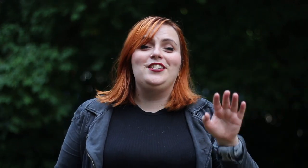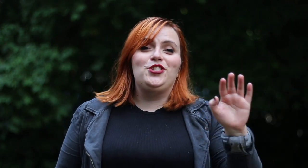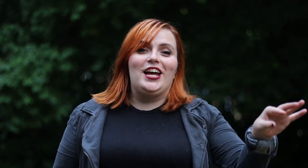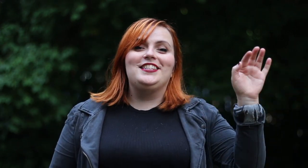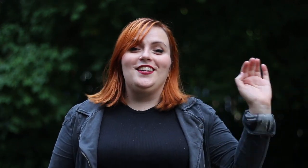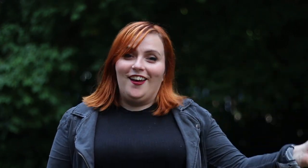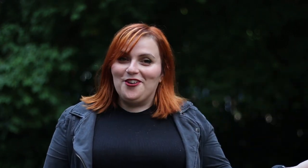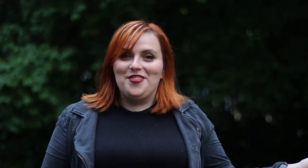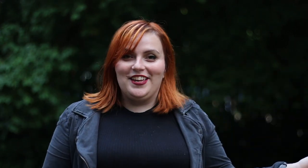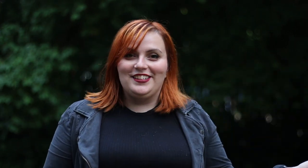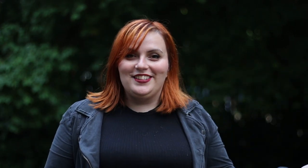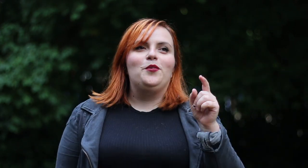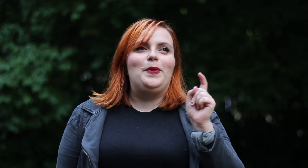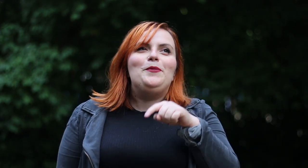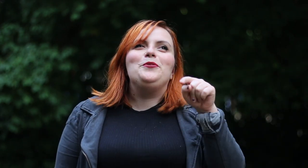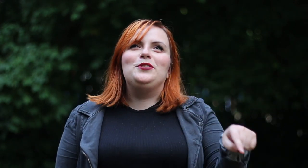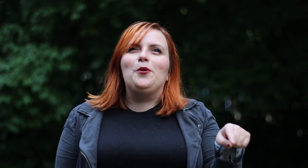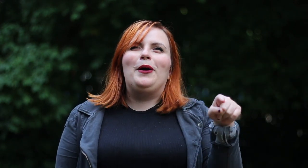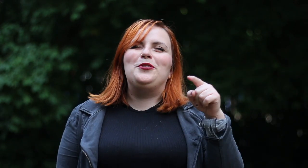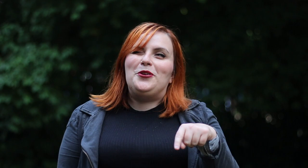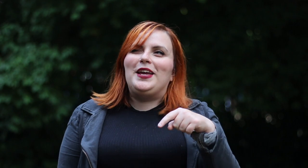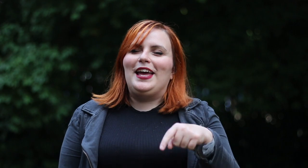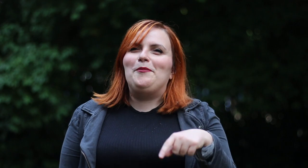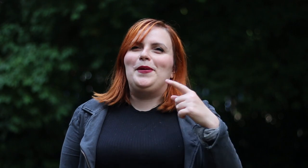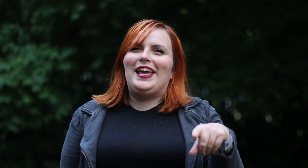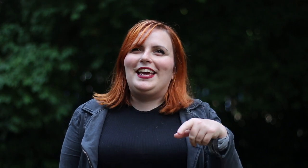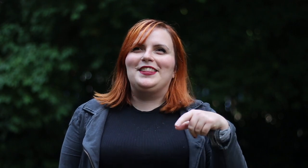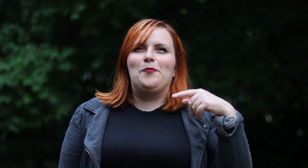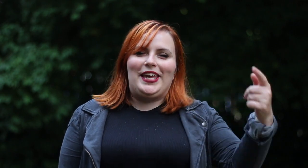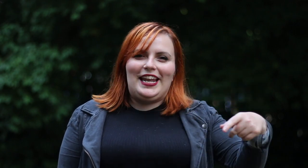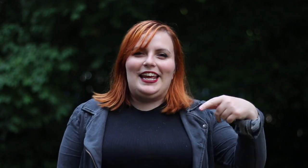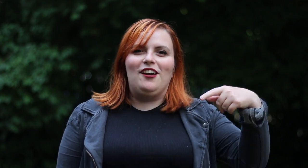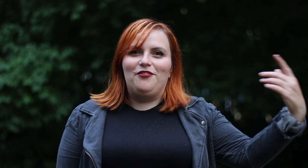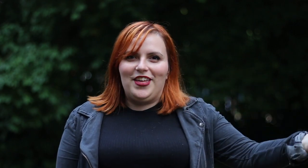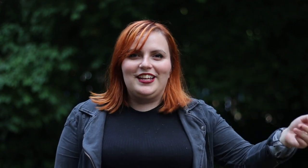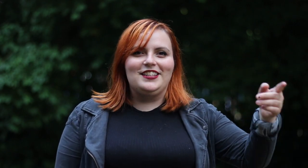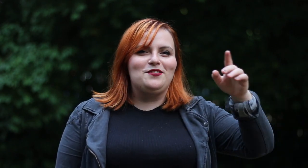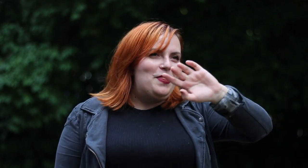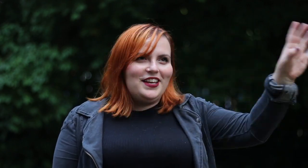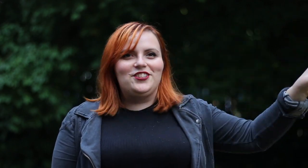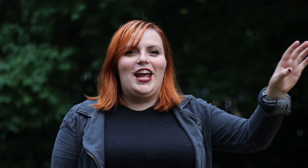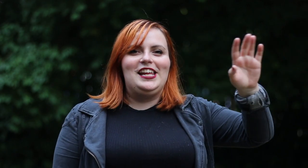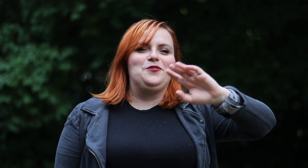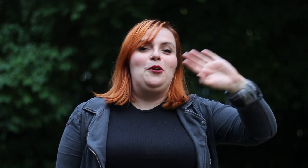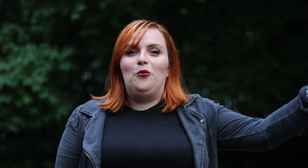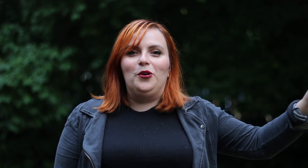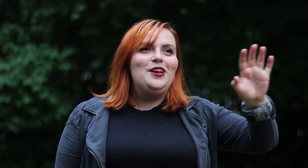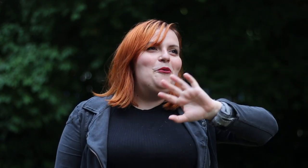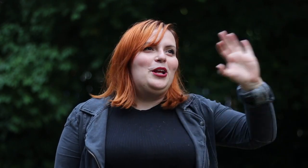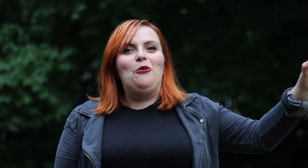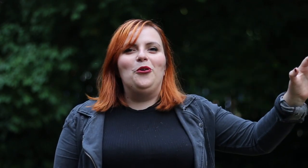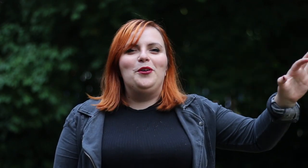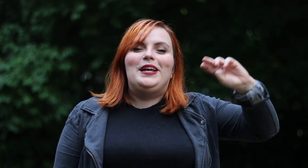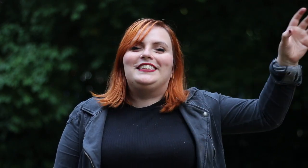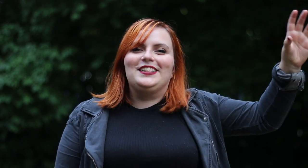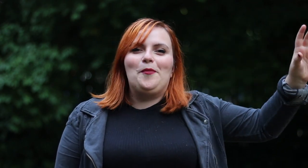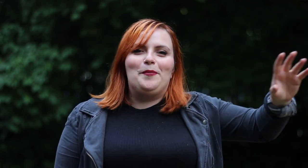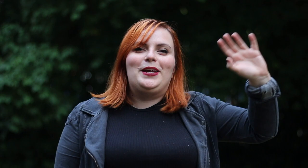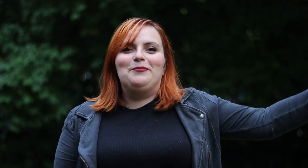sheds light on things. People always talk about new year being the beginning of things, when things change, when it all mixes up and becomes